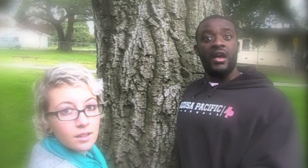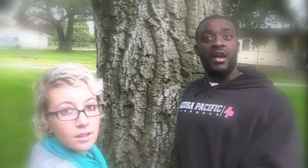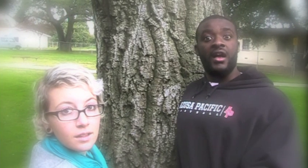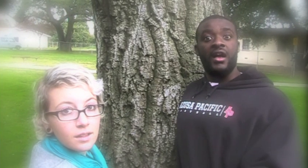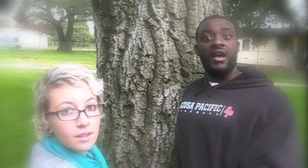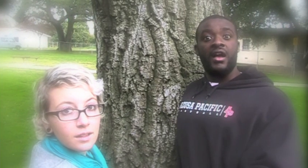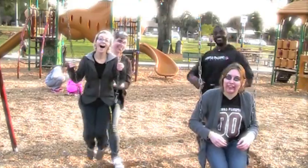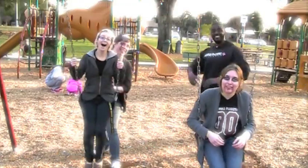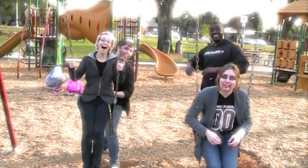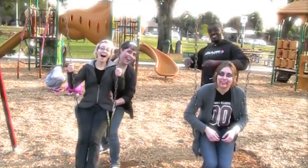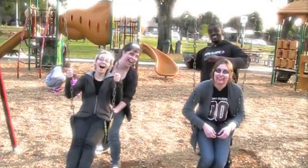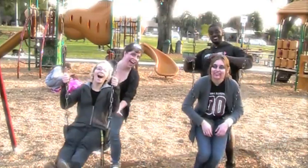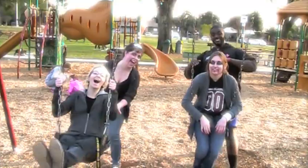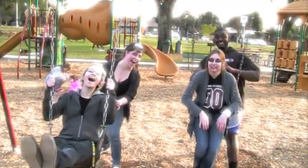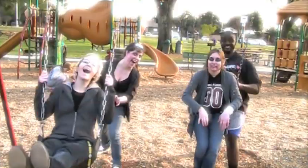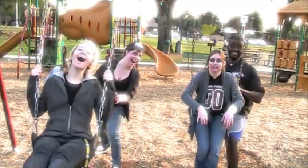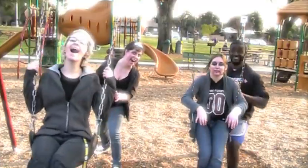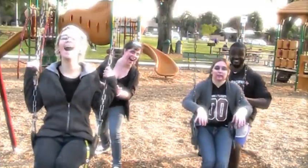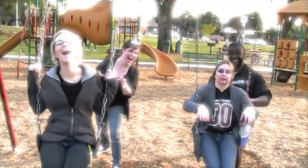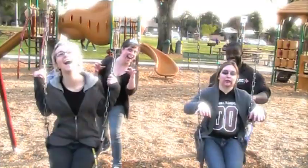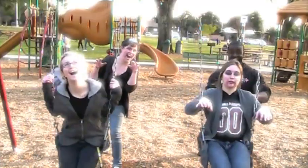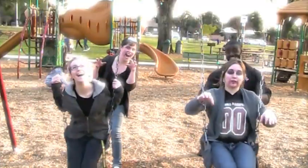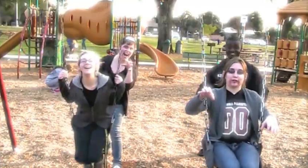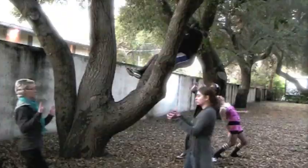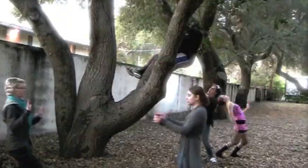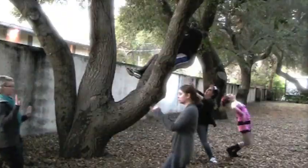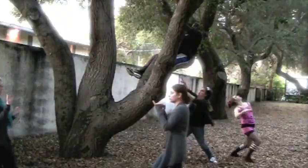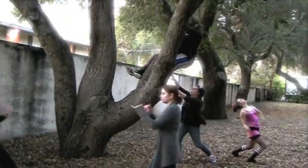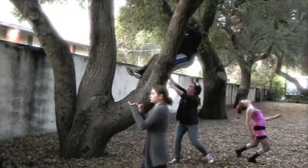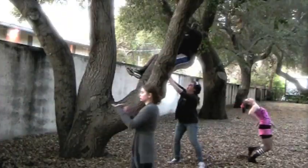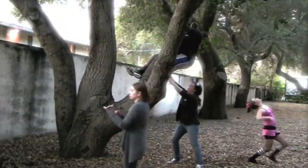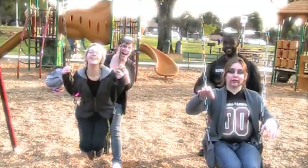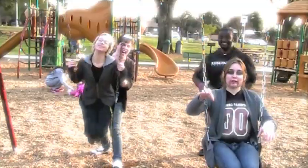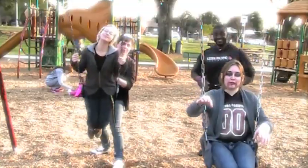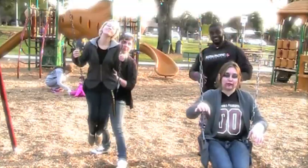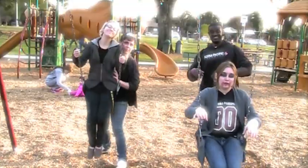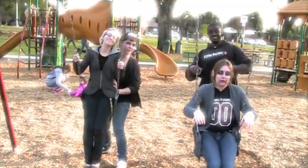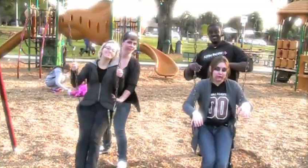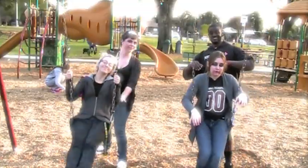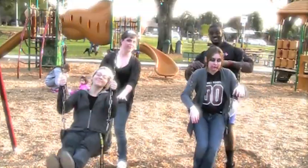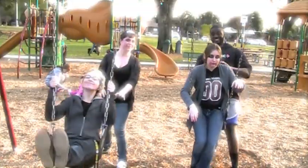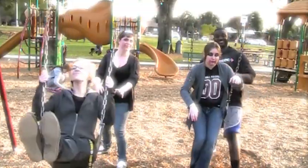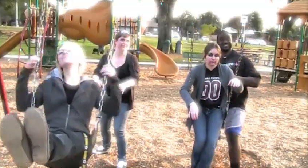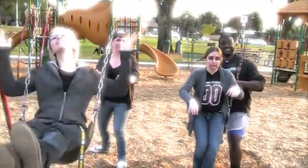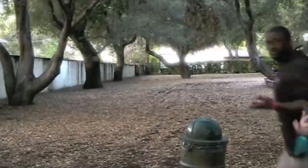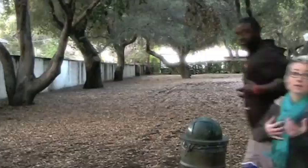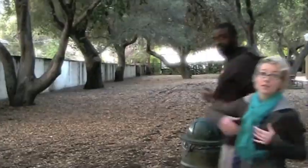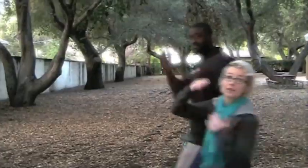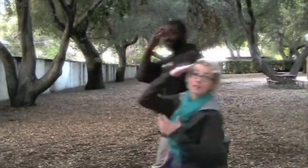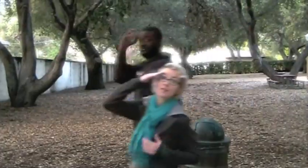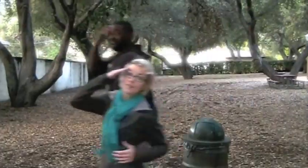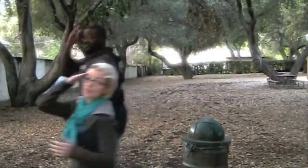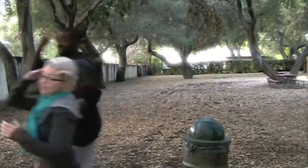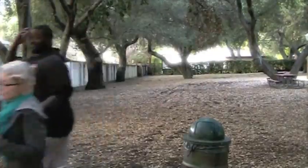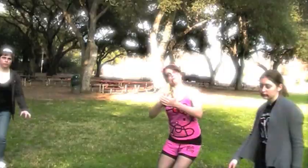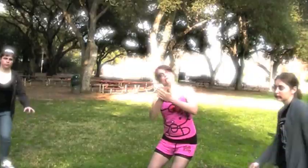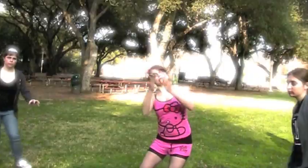I wanna know, can you show me? I wanna know about these strangers